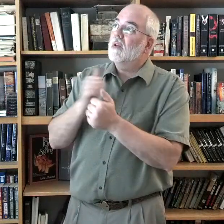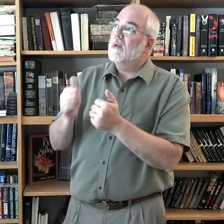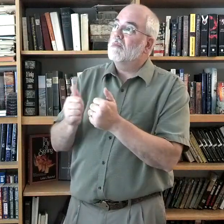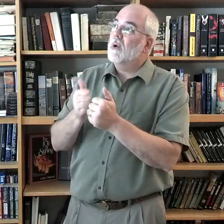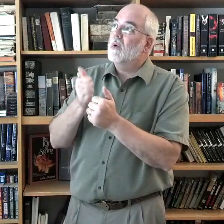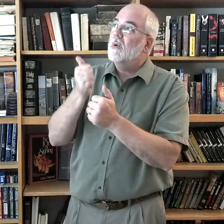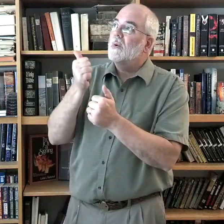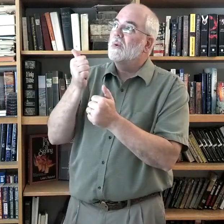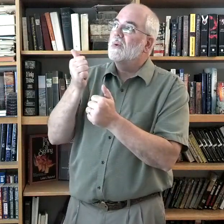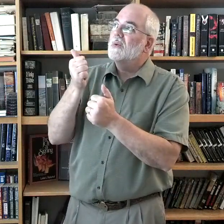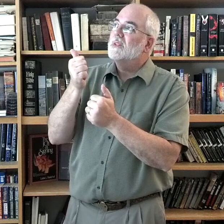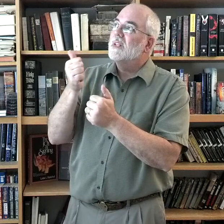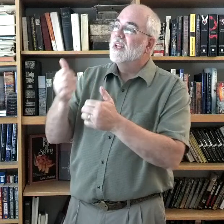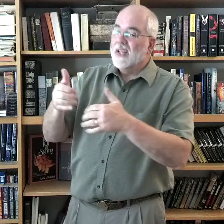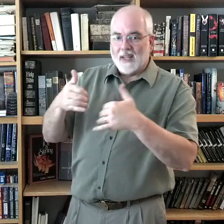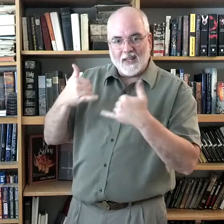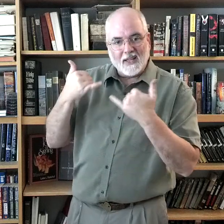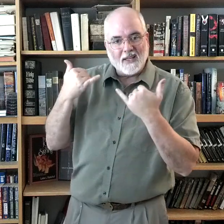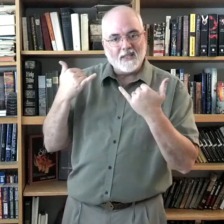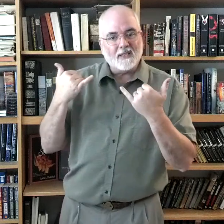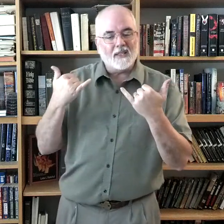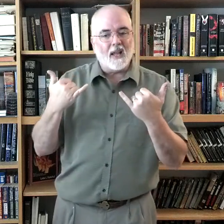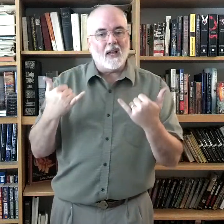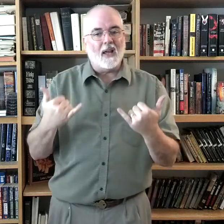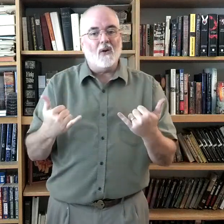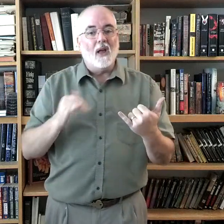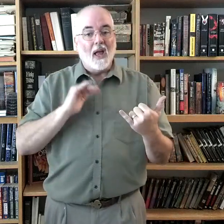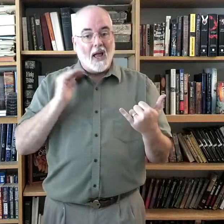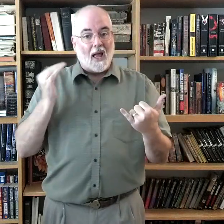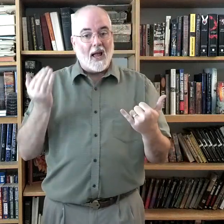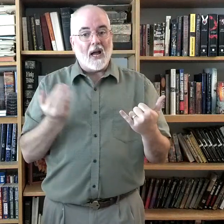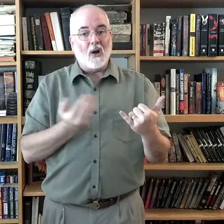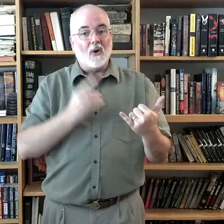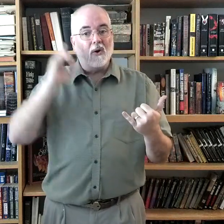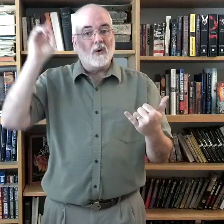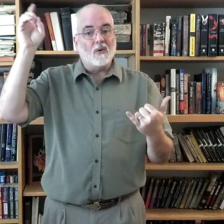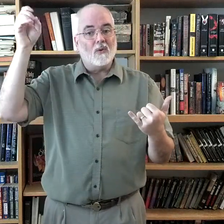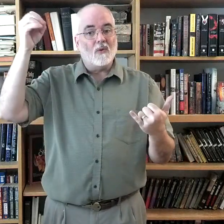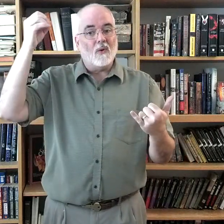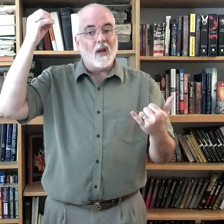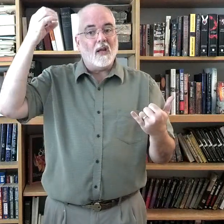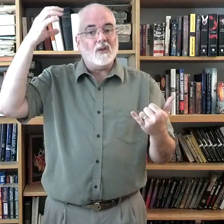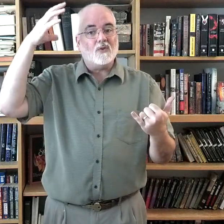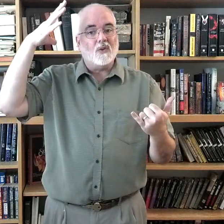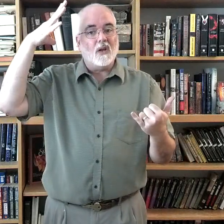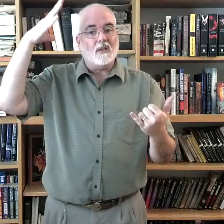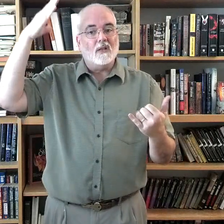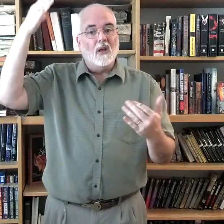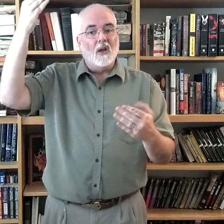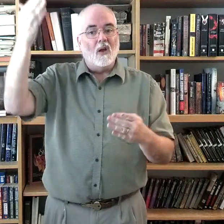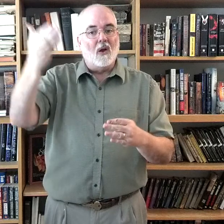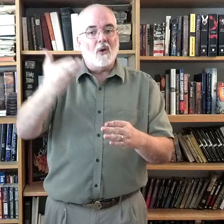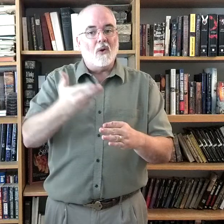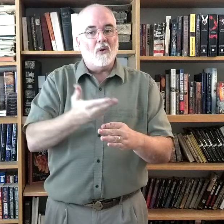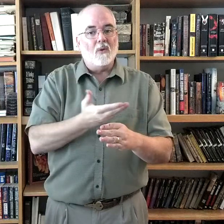most is now our gracious host.